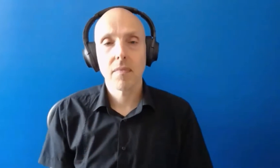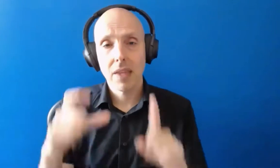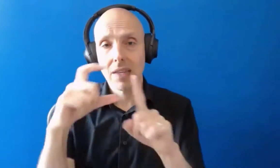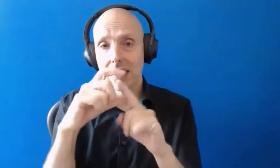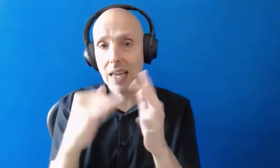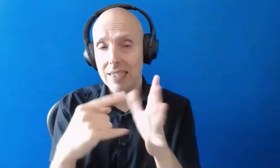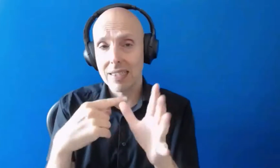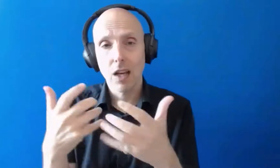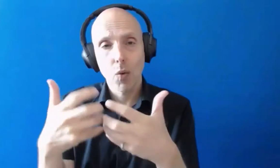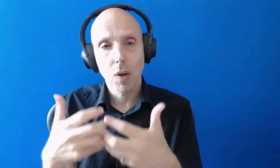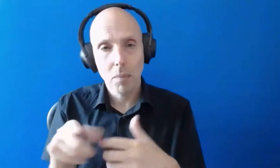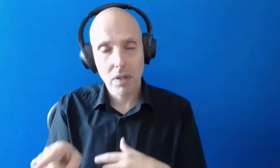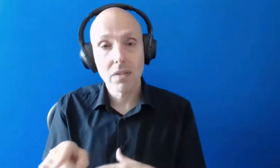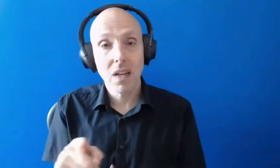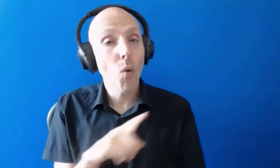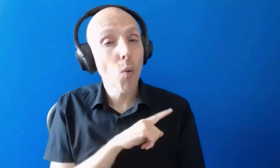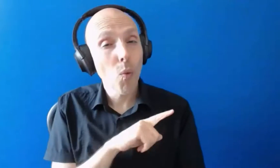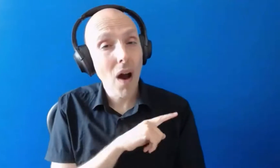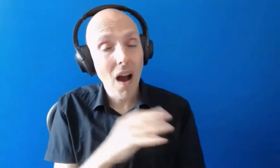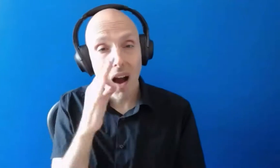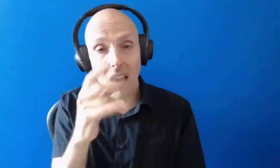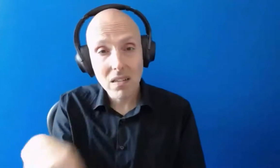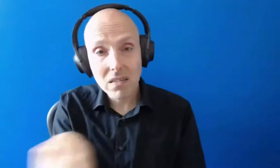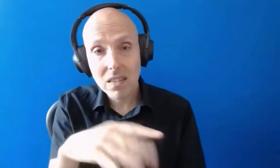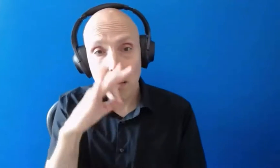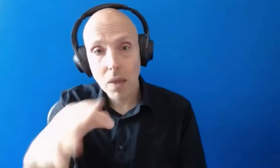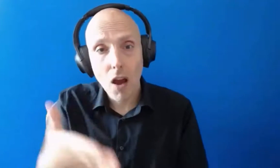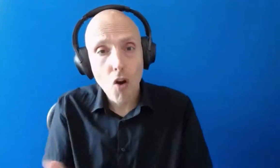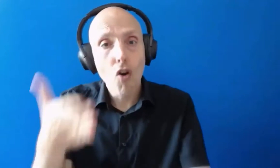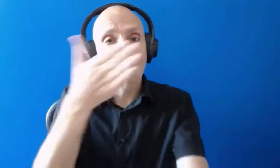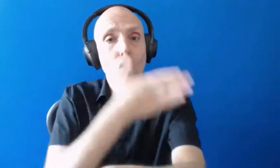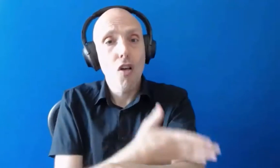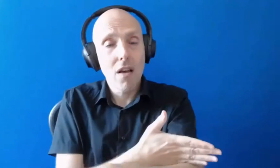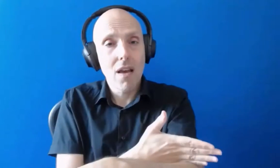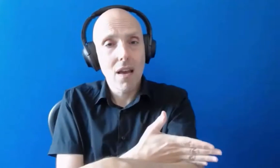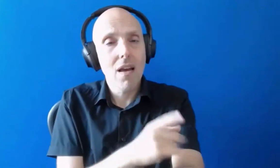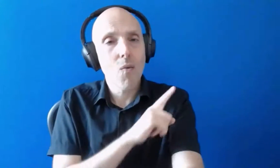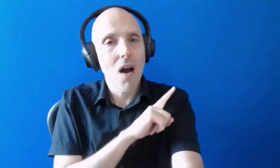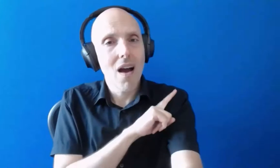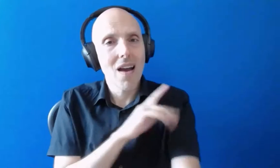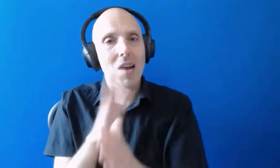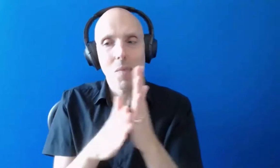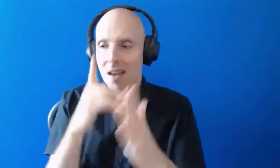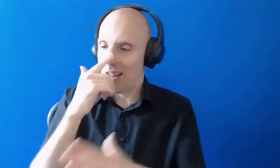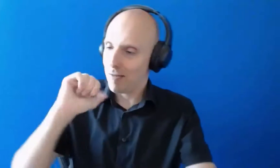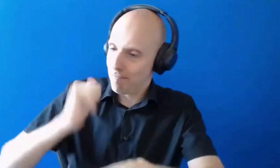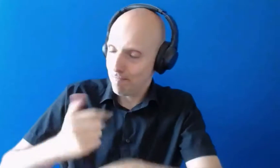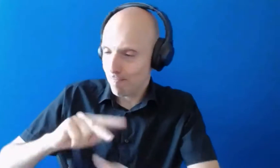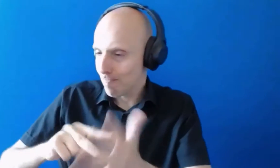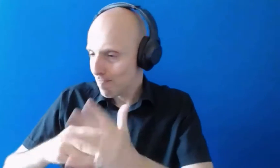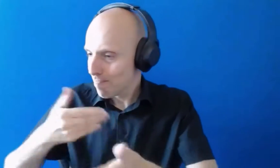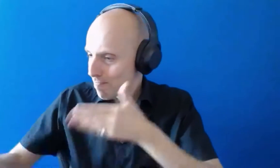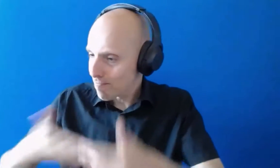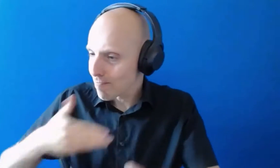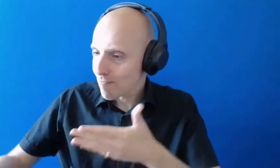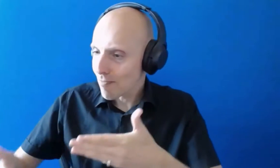one of the reasons we encourage students to apply early is so that they can get that support um all organized and ready for your first day